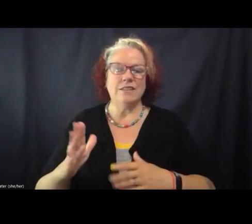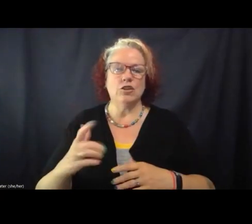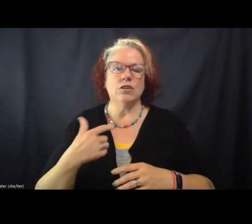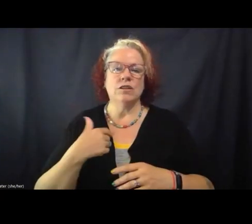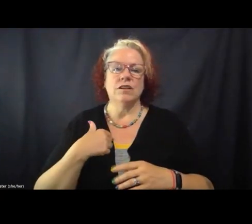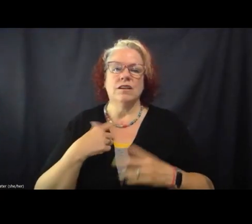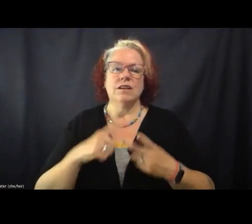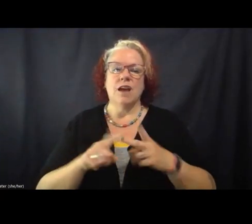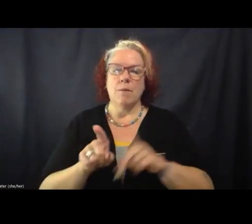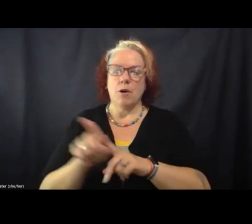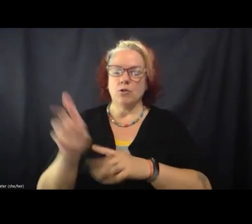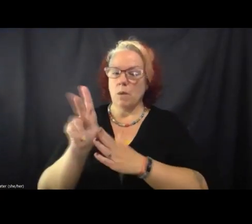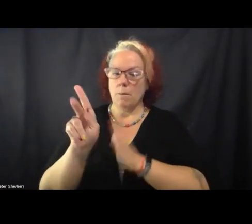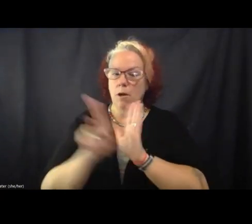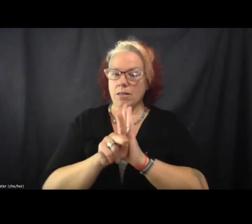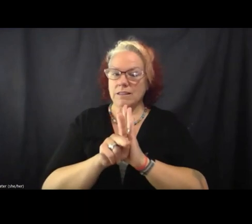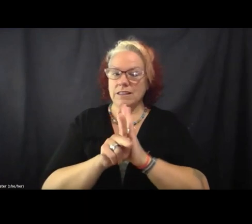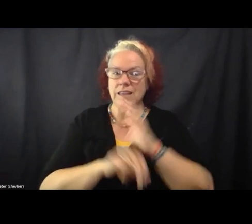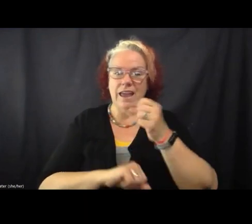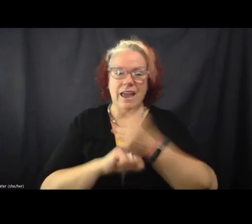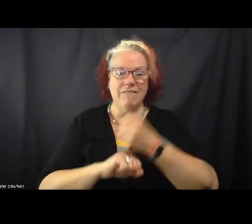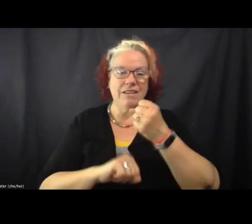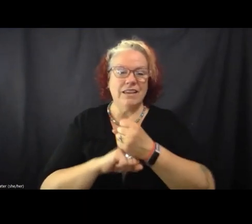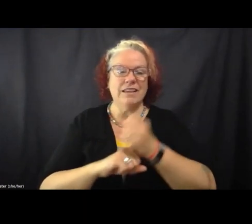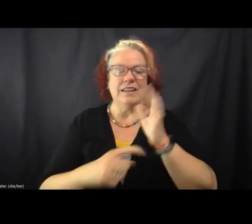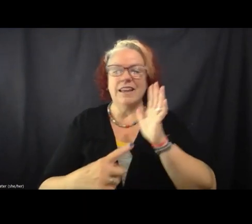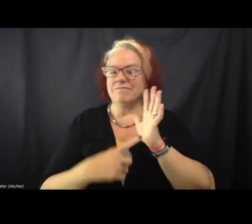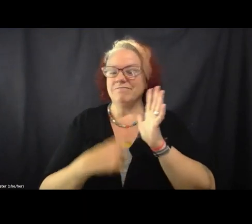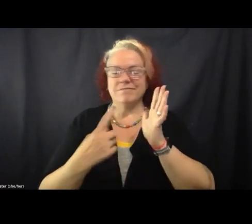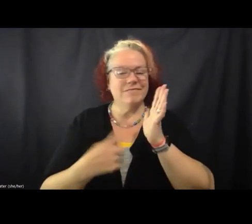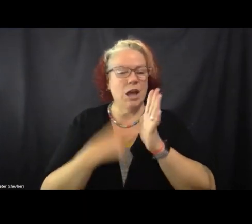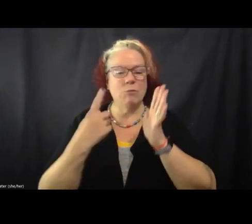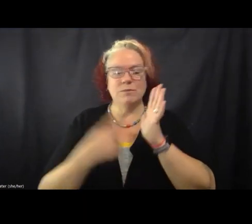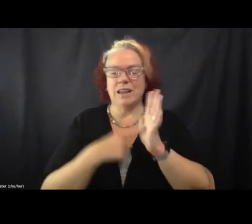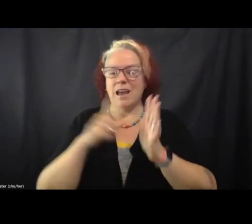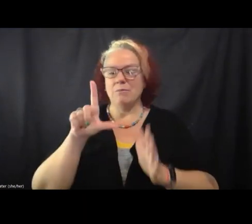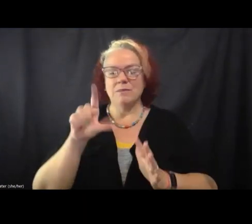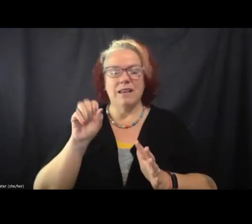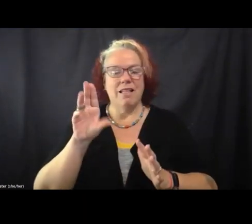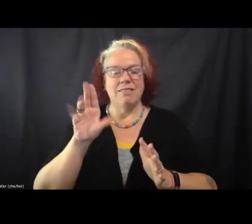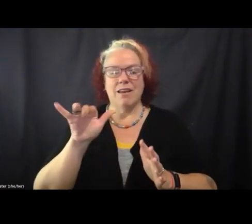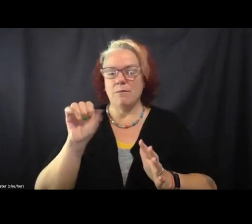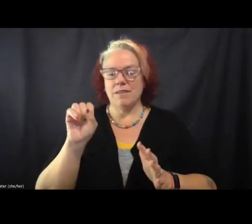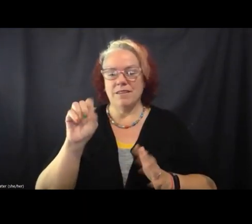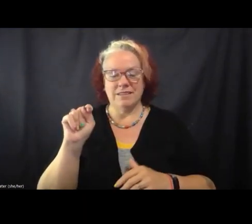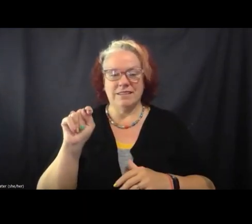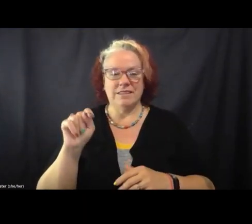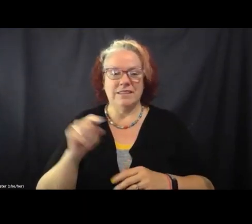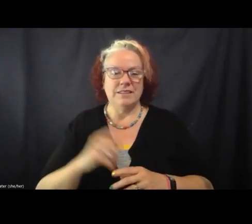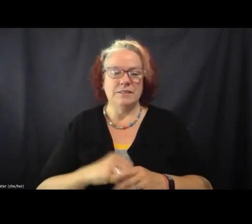a policy advocate and sometimes a lobbyist. And that means that,